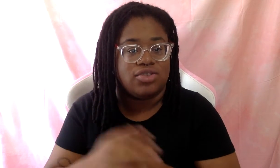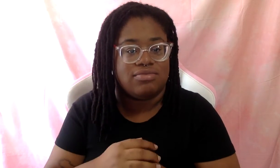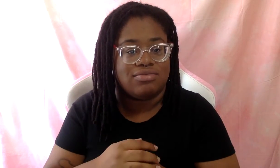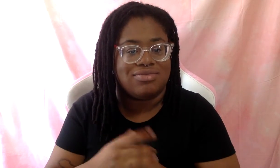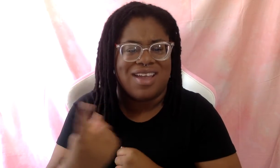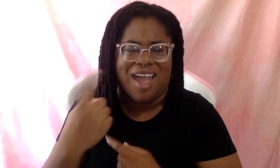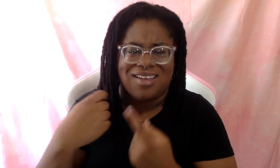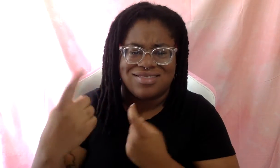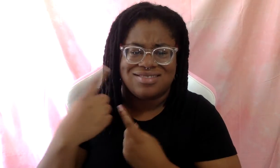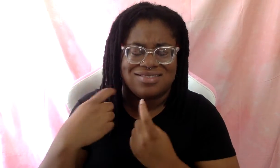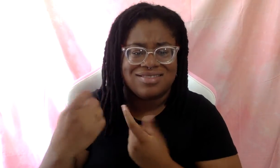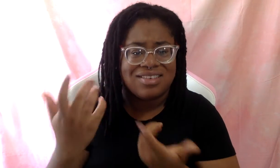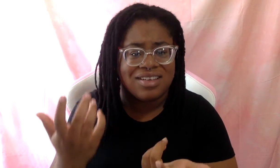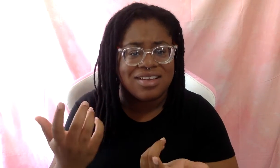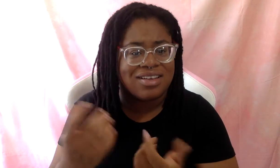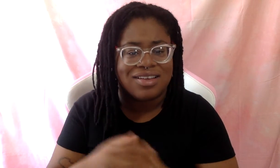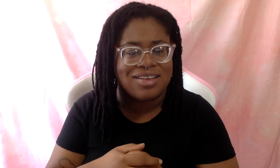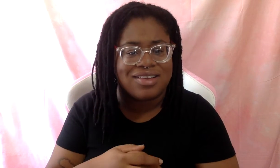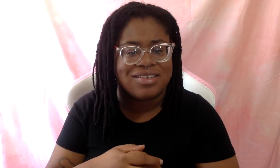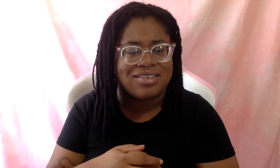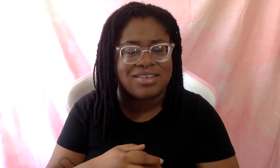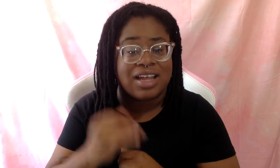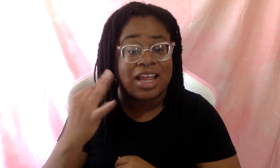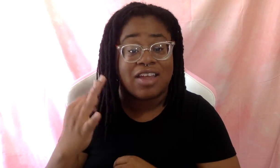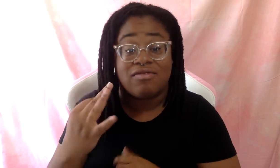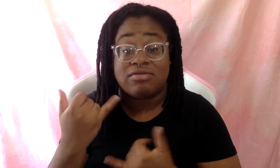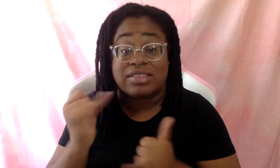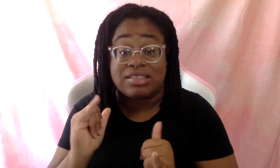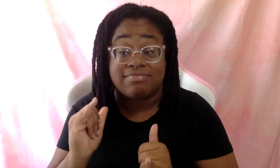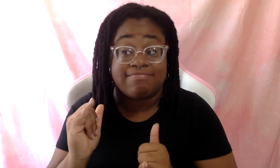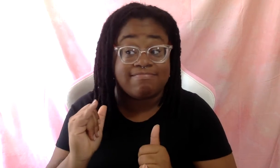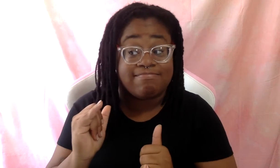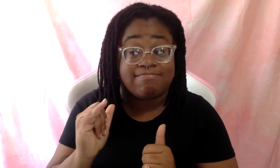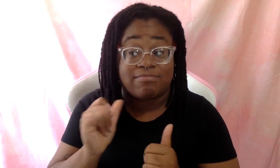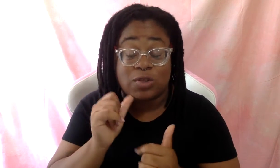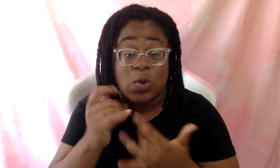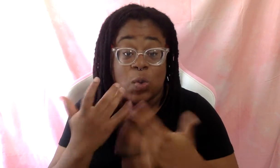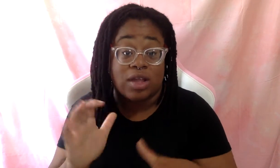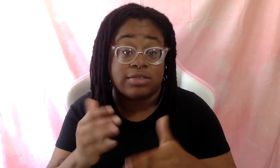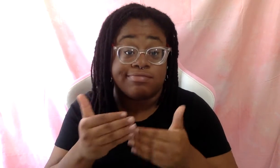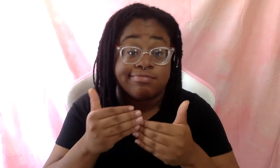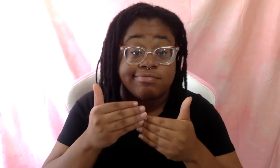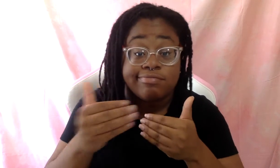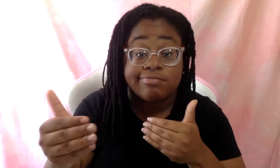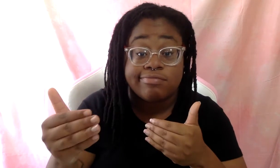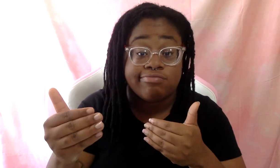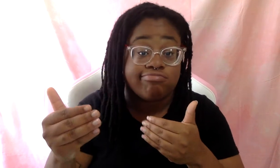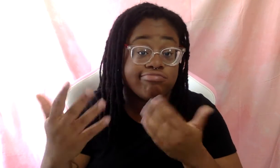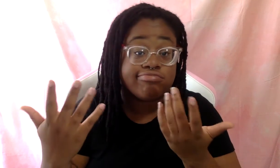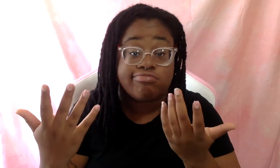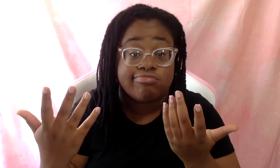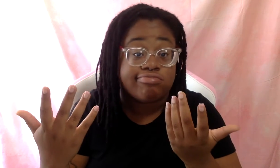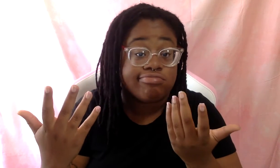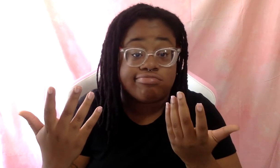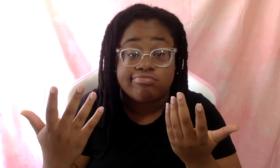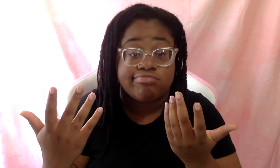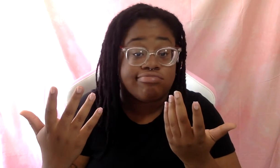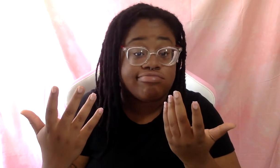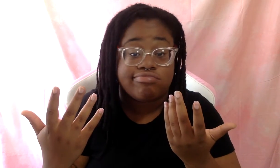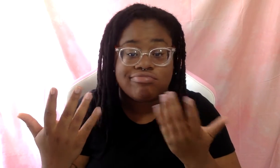questions. If you still don't want to move forward, whatever, whatever, you know, whatever it is